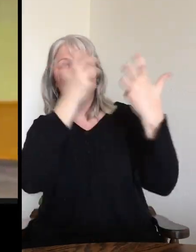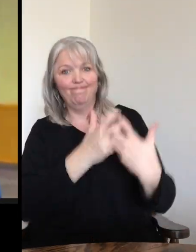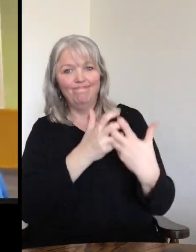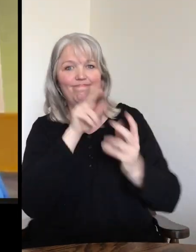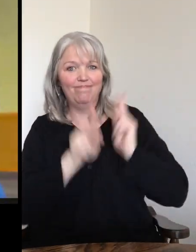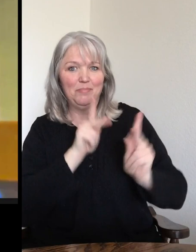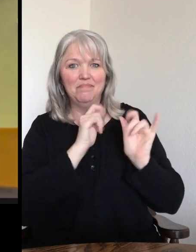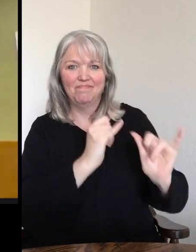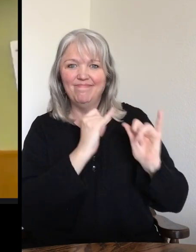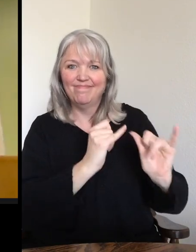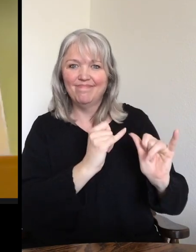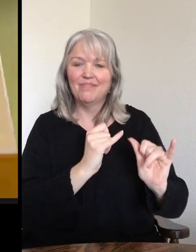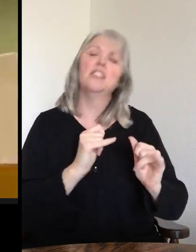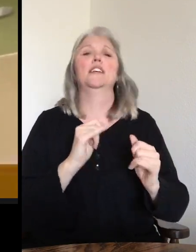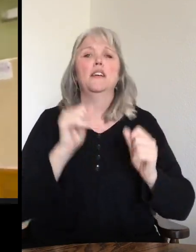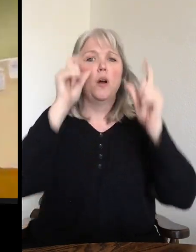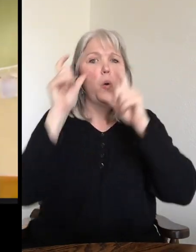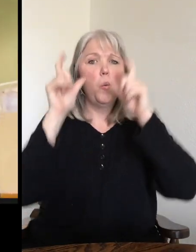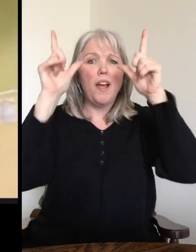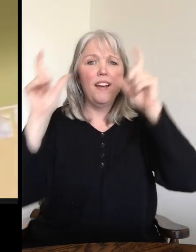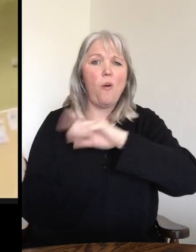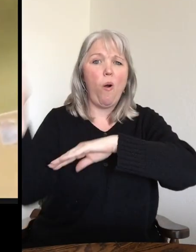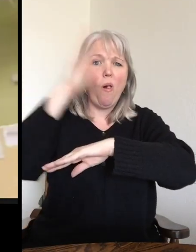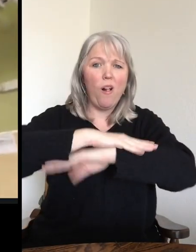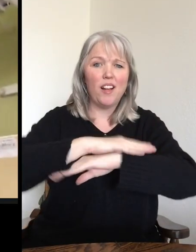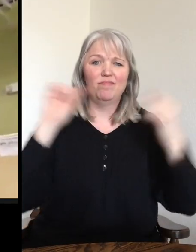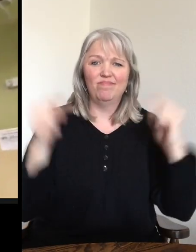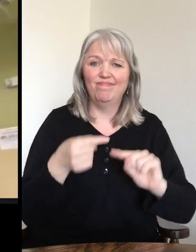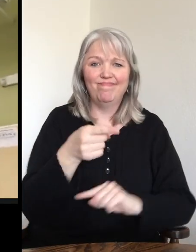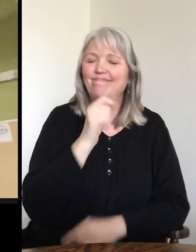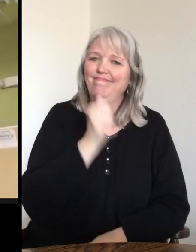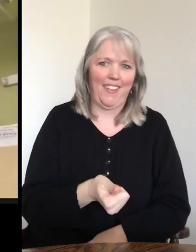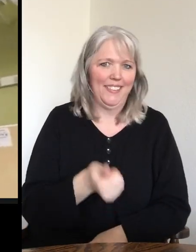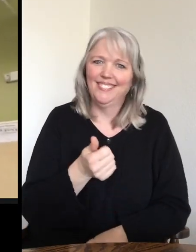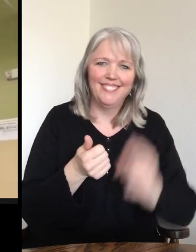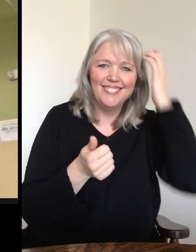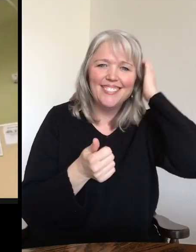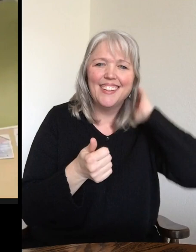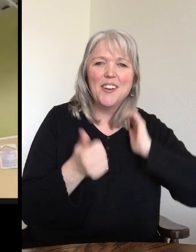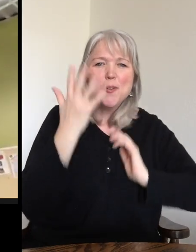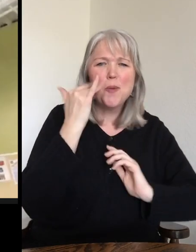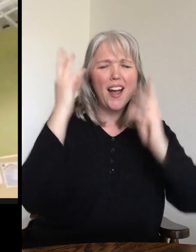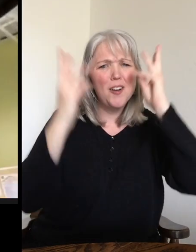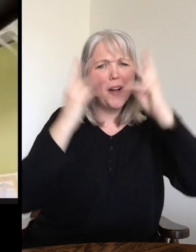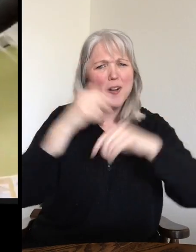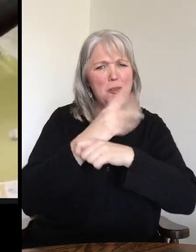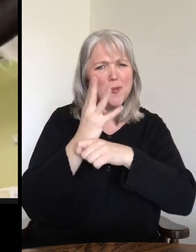It certainly does not hurt him to be awake during the day. Part of the reason why the wild porcupines